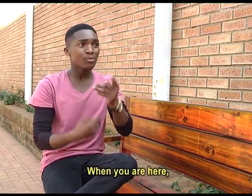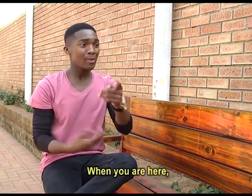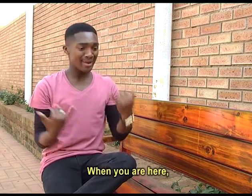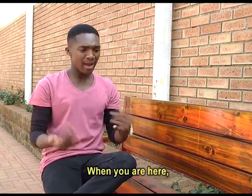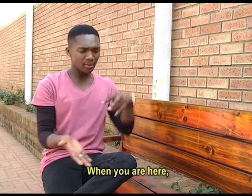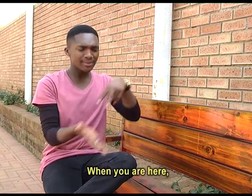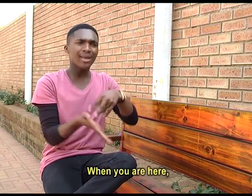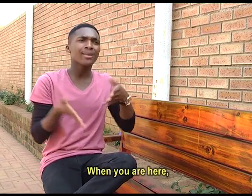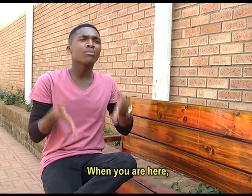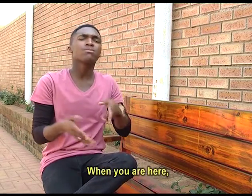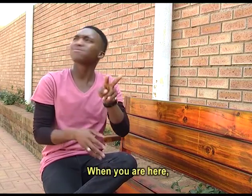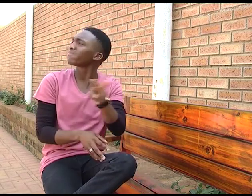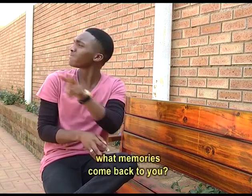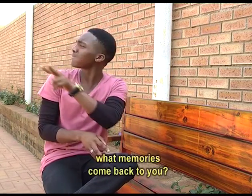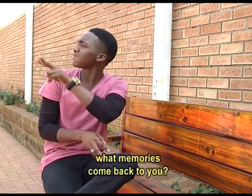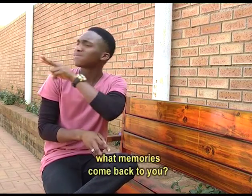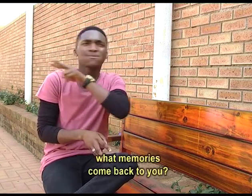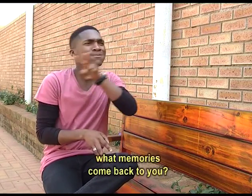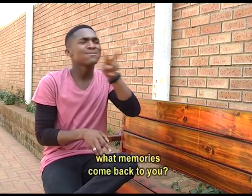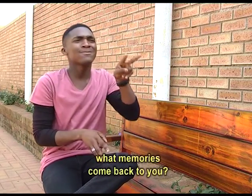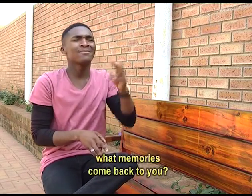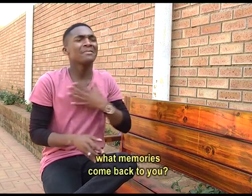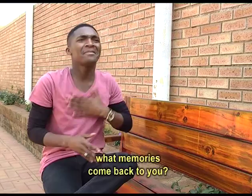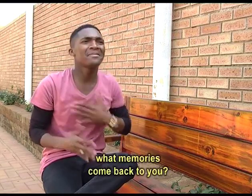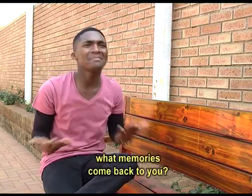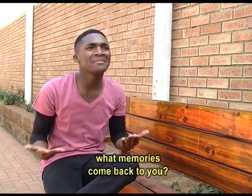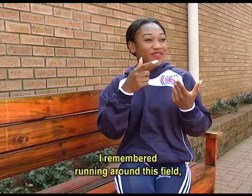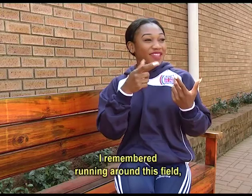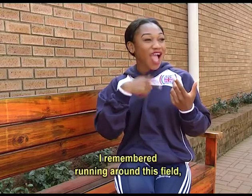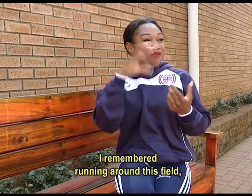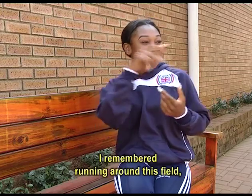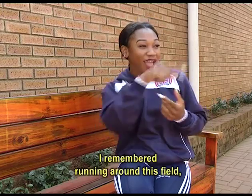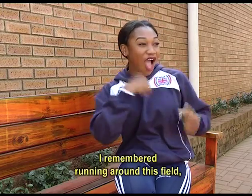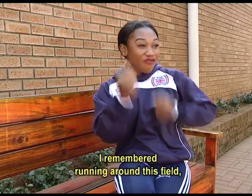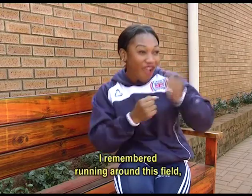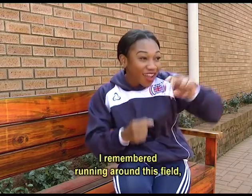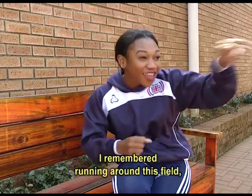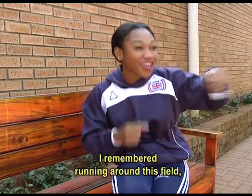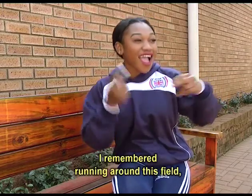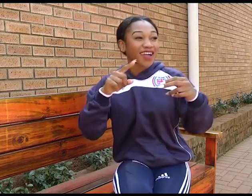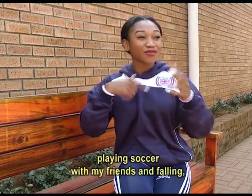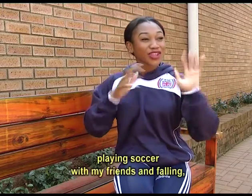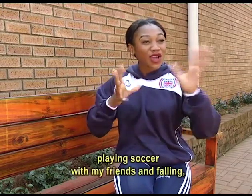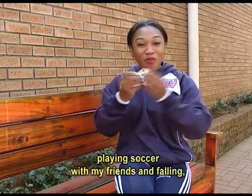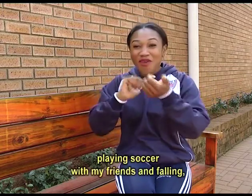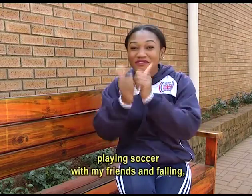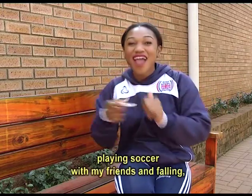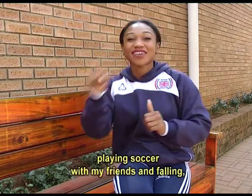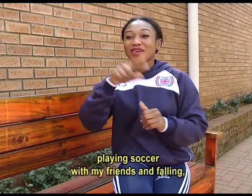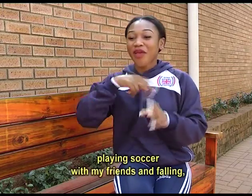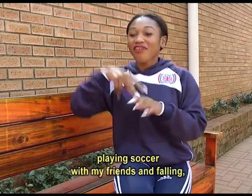When you are here, what memories come back to you? I remembered running around this field playing soccer with